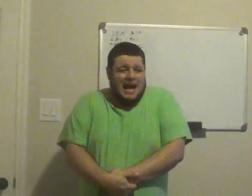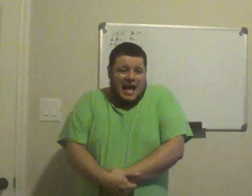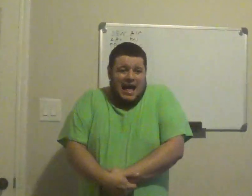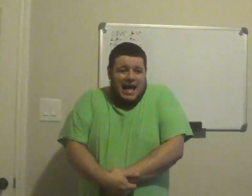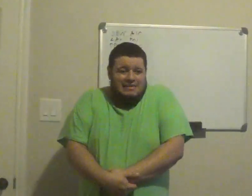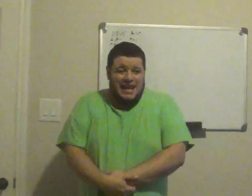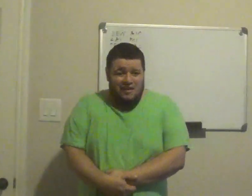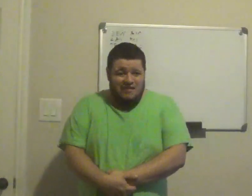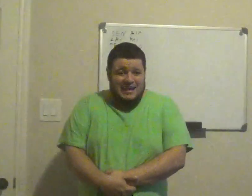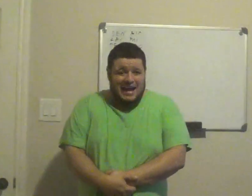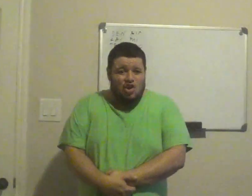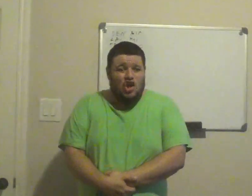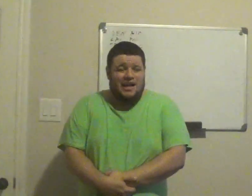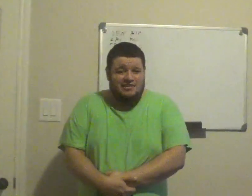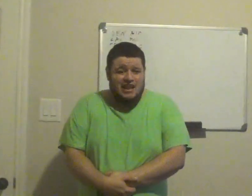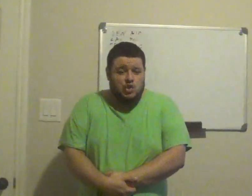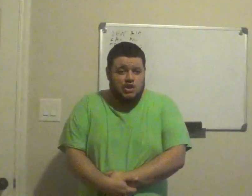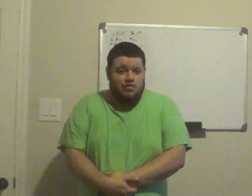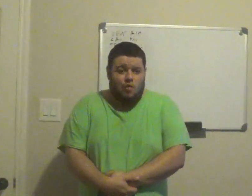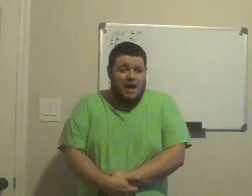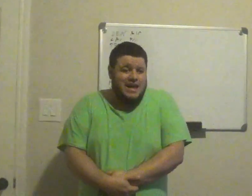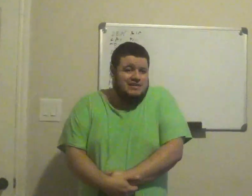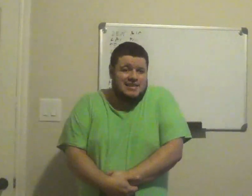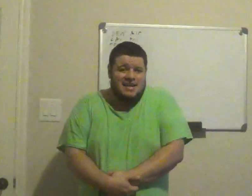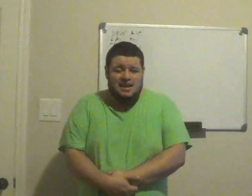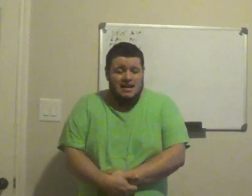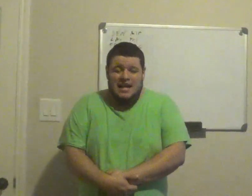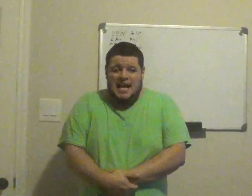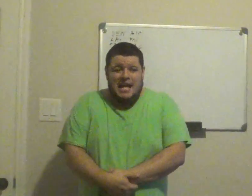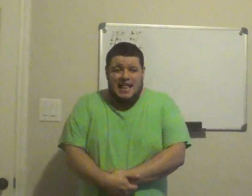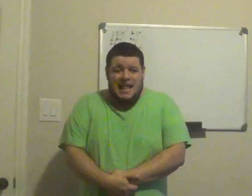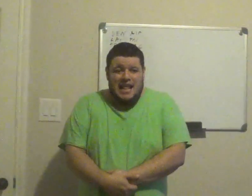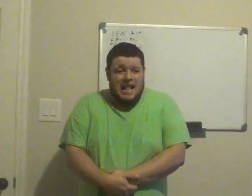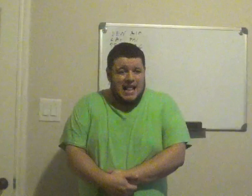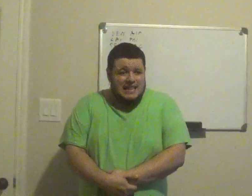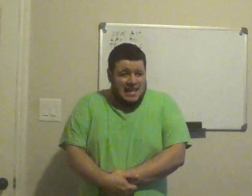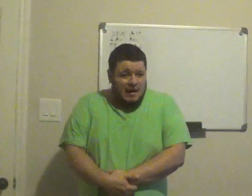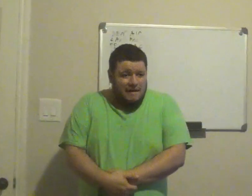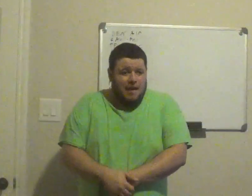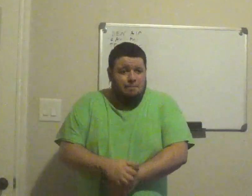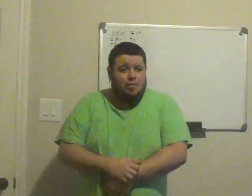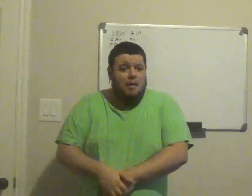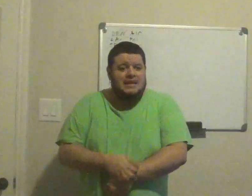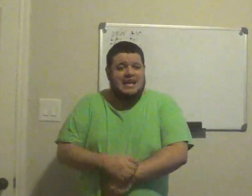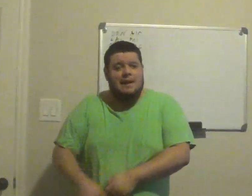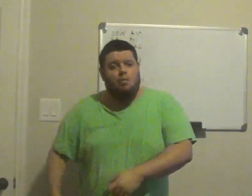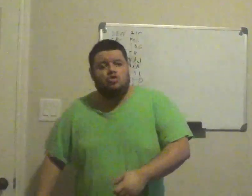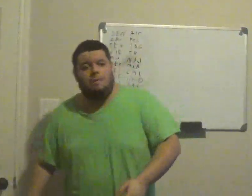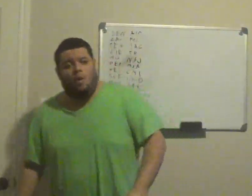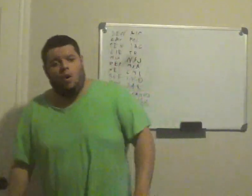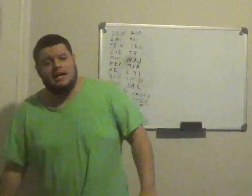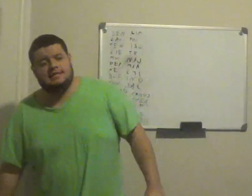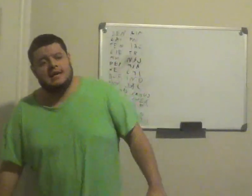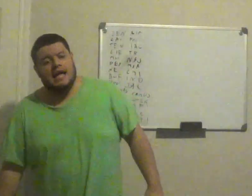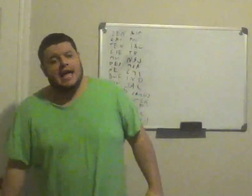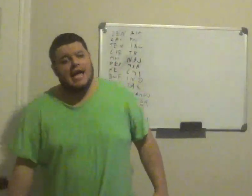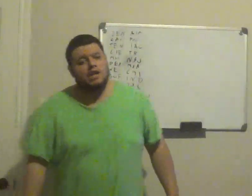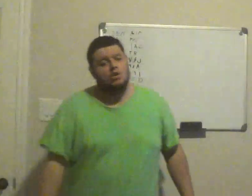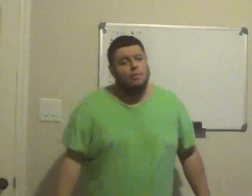but at the end of the day, you look at the situation for the Raiders, and they're probably going to get more support, and